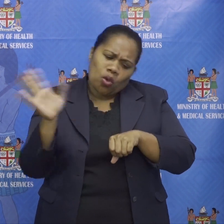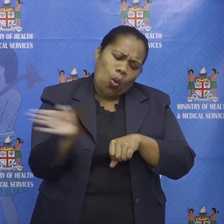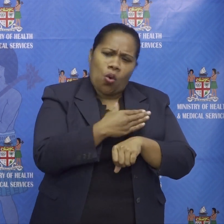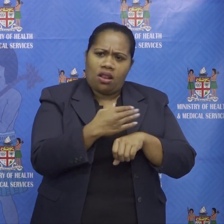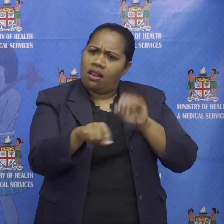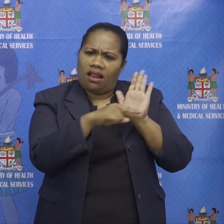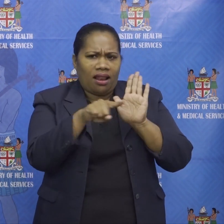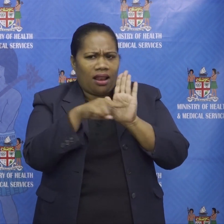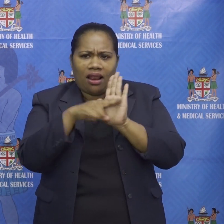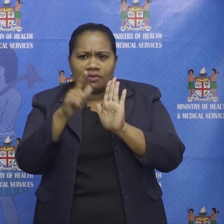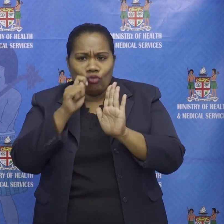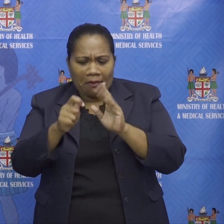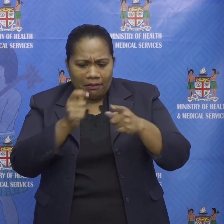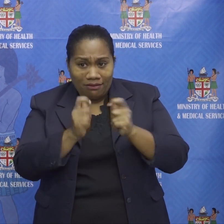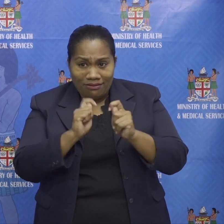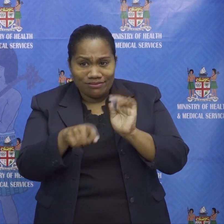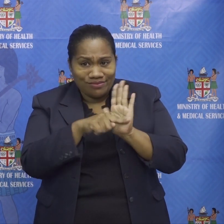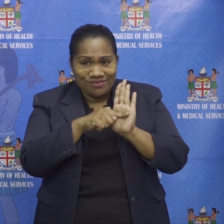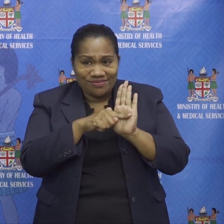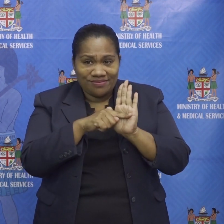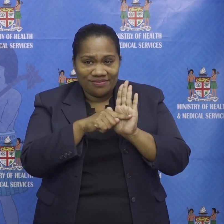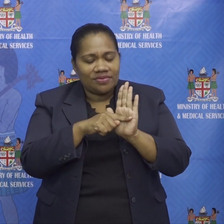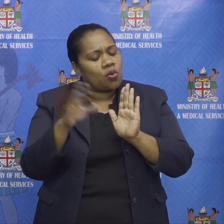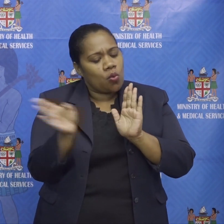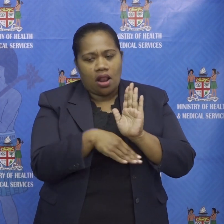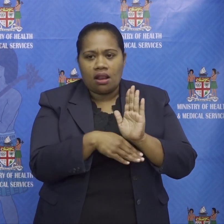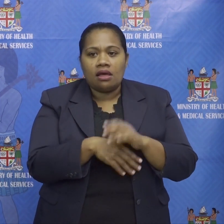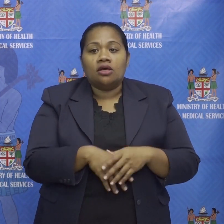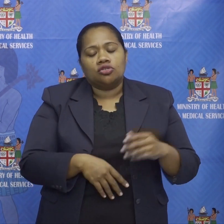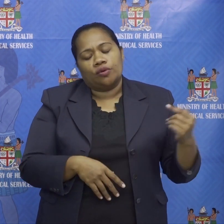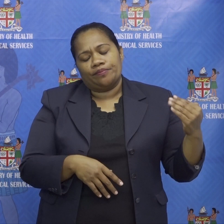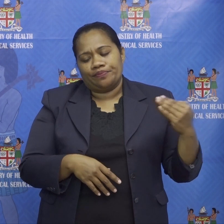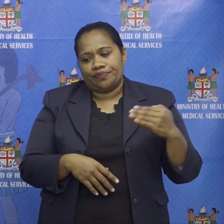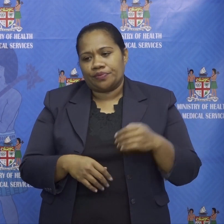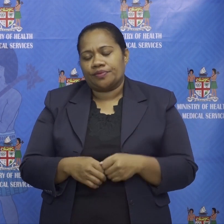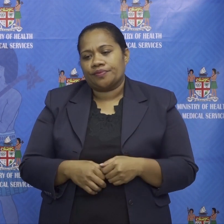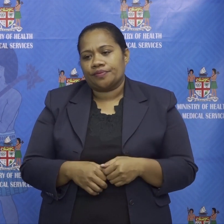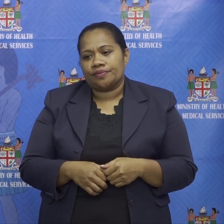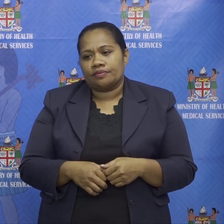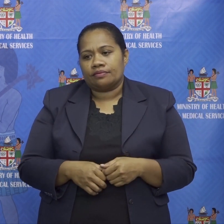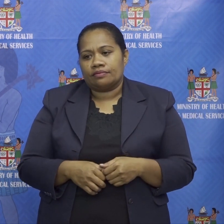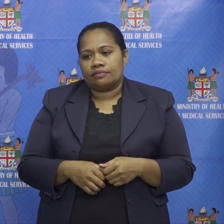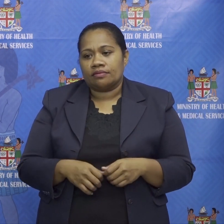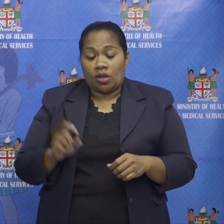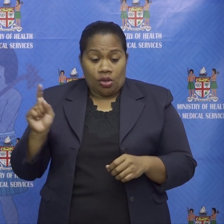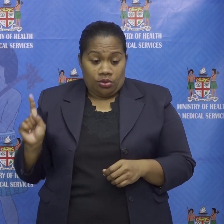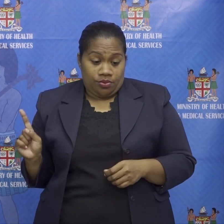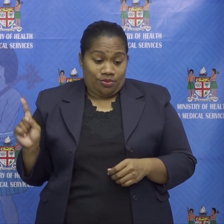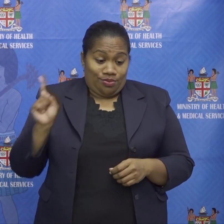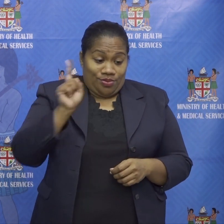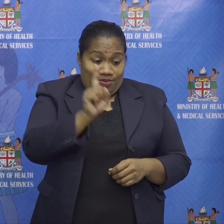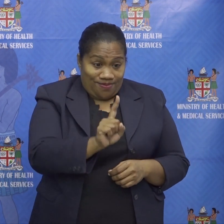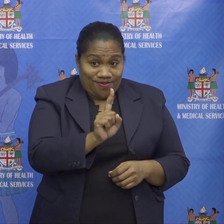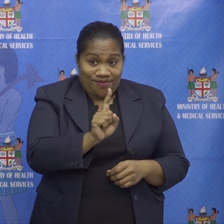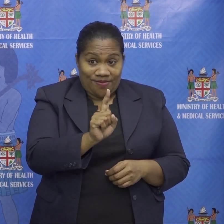that's the swab on april 10th when he came down on the april 12th to pick up those group he came outside and they interacted